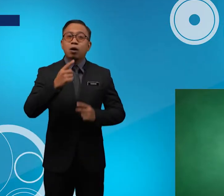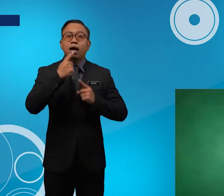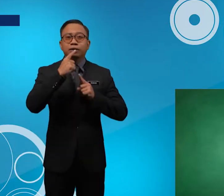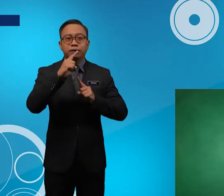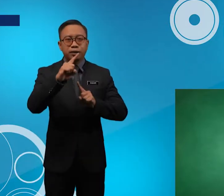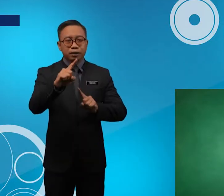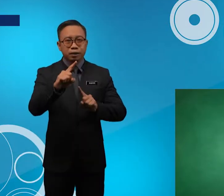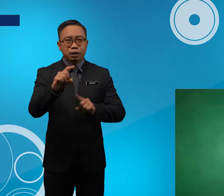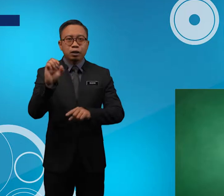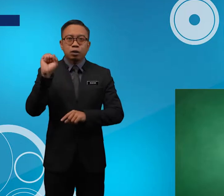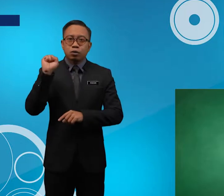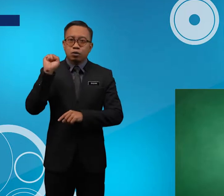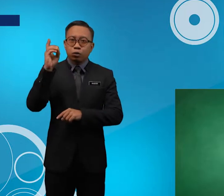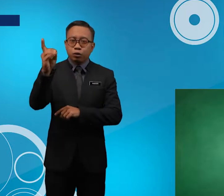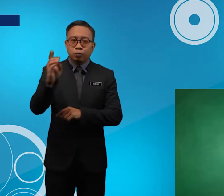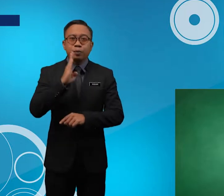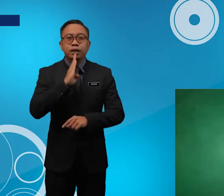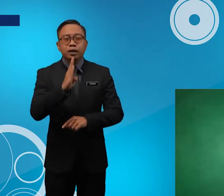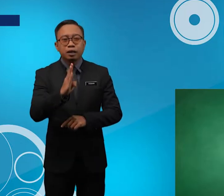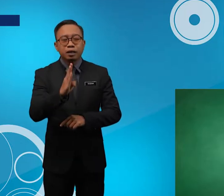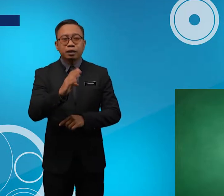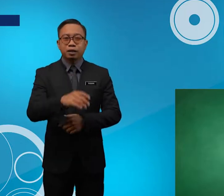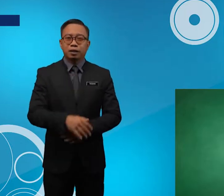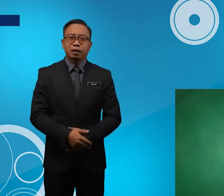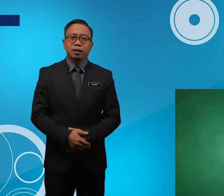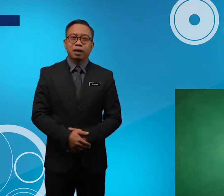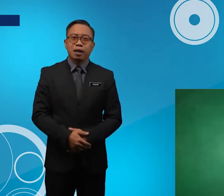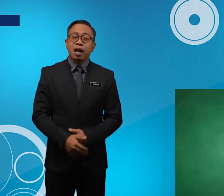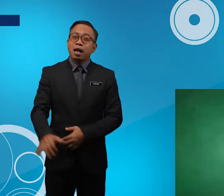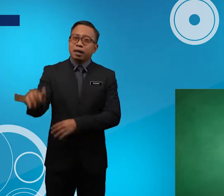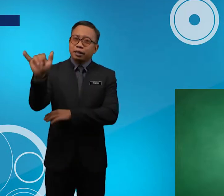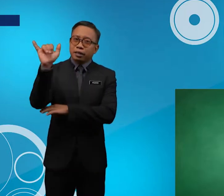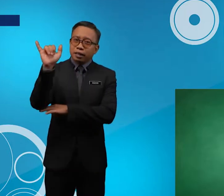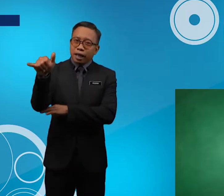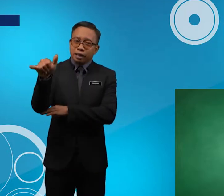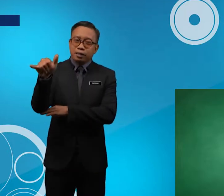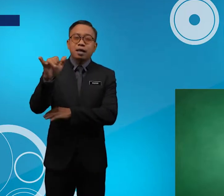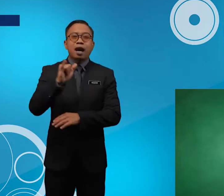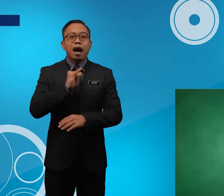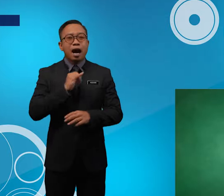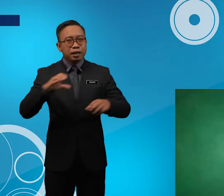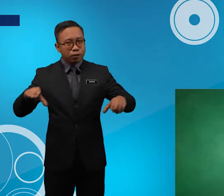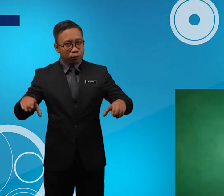Answer Should Be Yes I Do